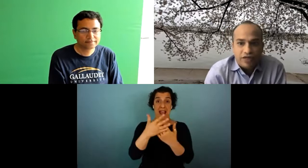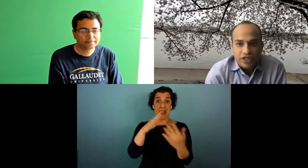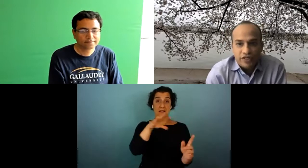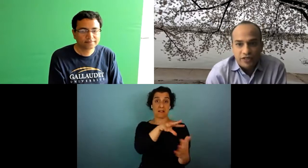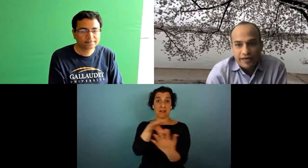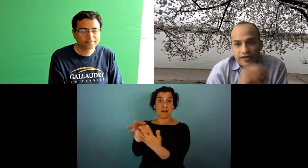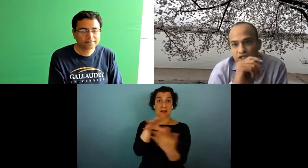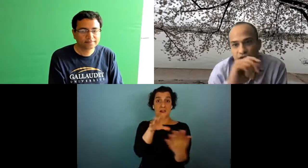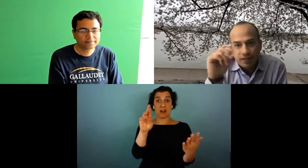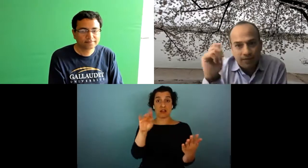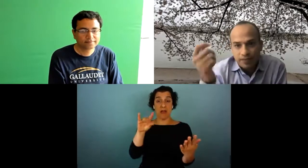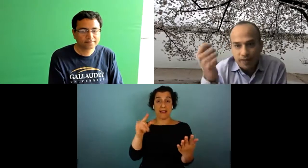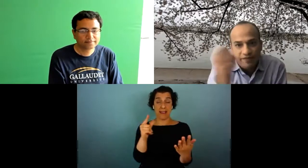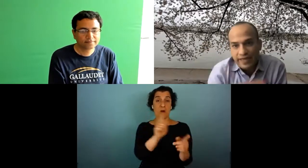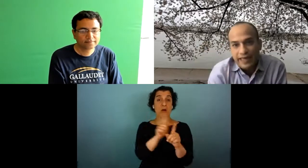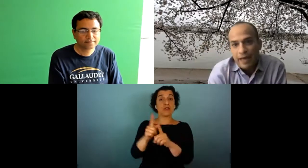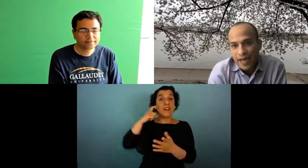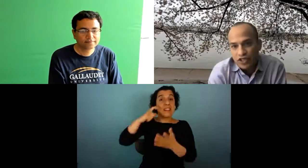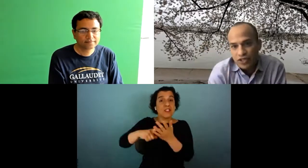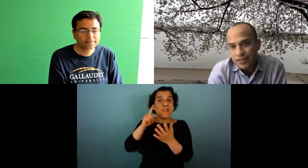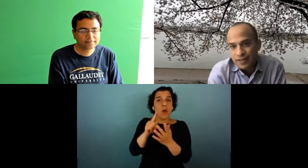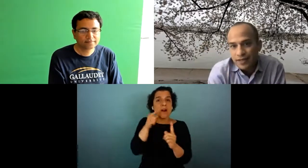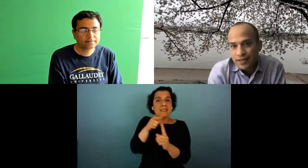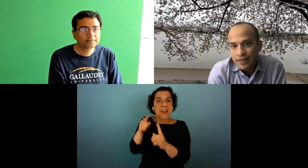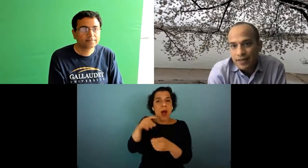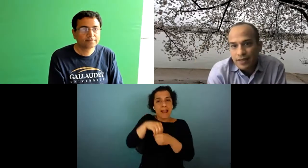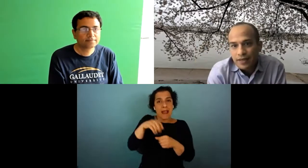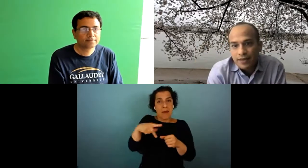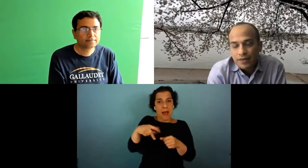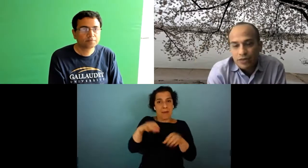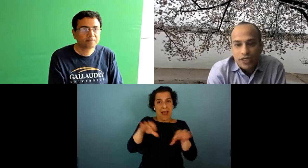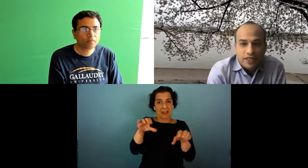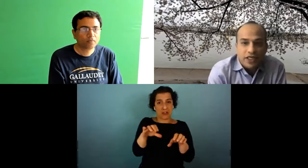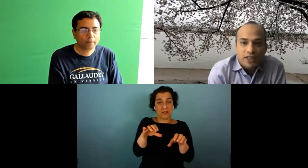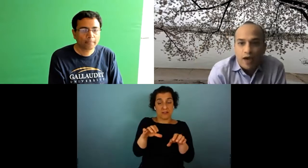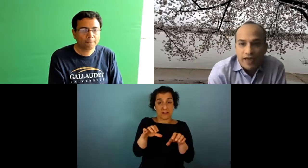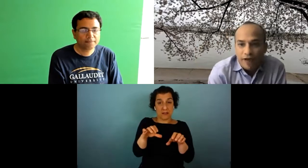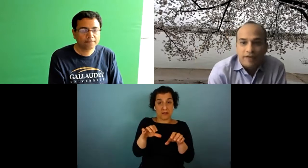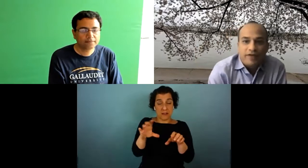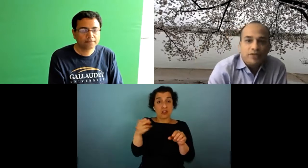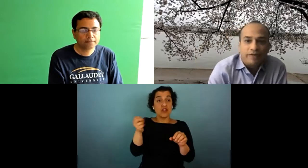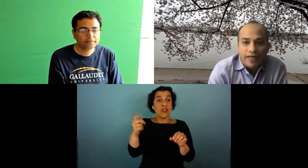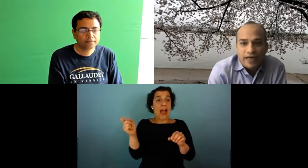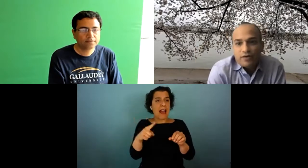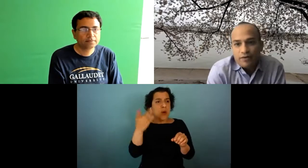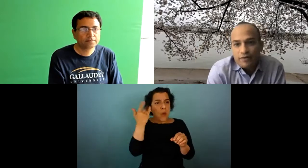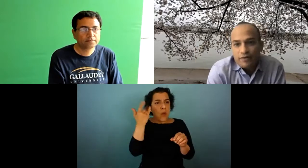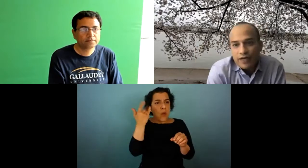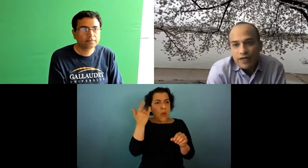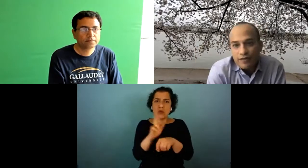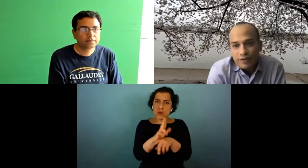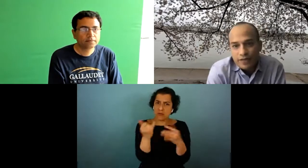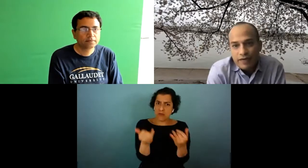recognition recognition of some specific in-app actions uh so she she asked why why can't we use that right now